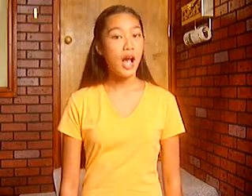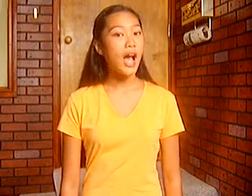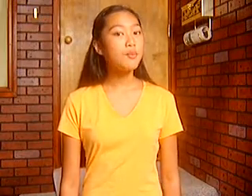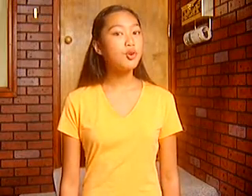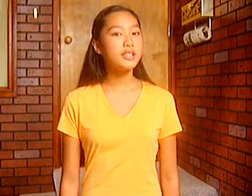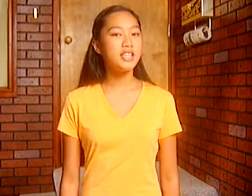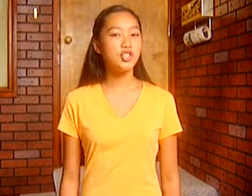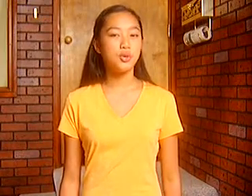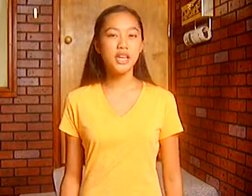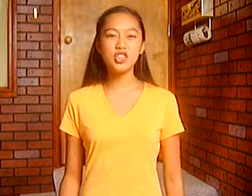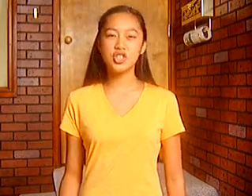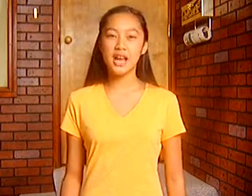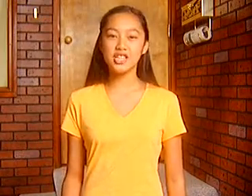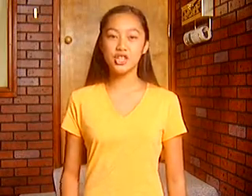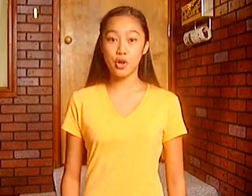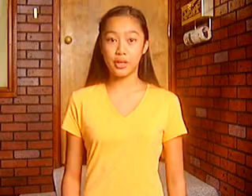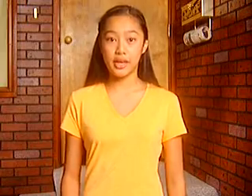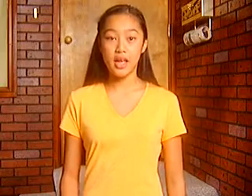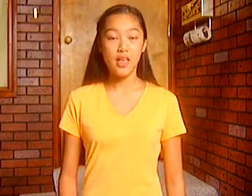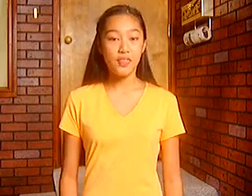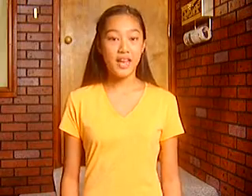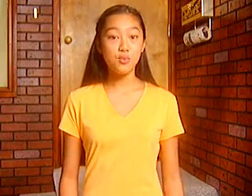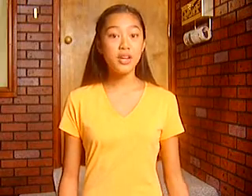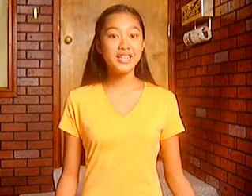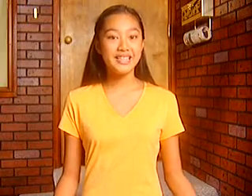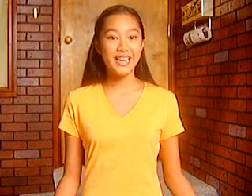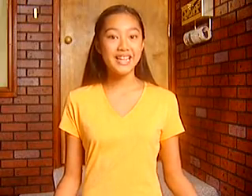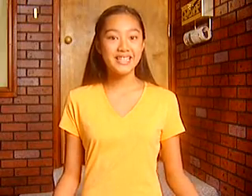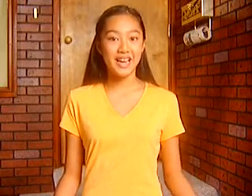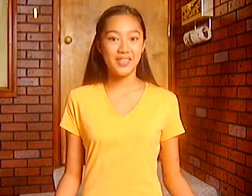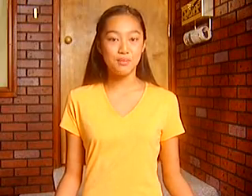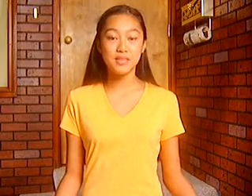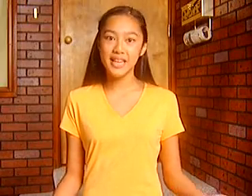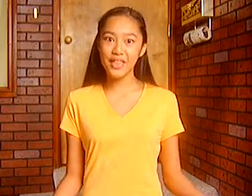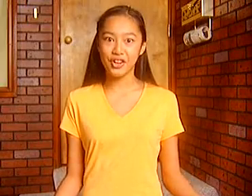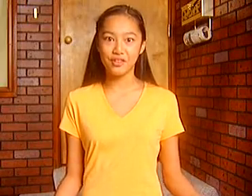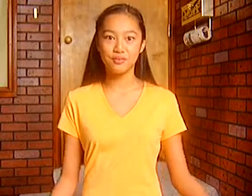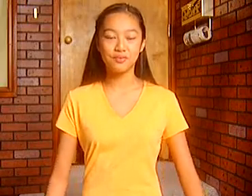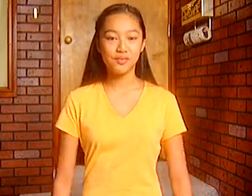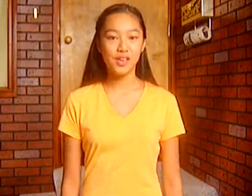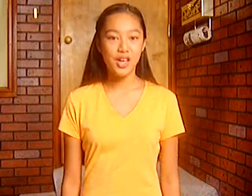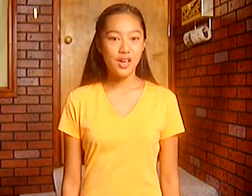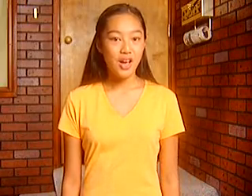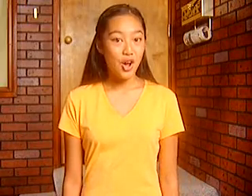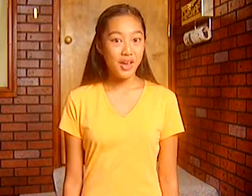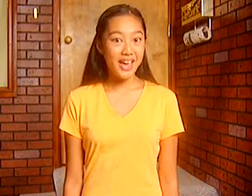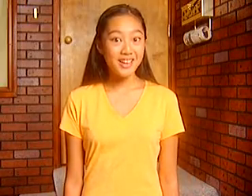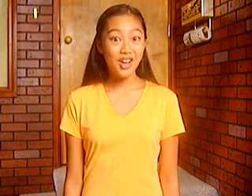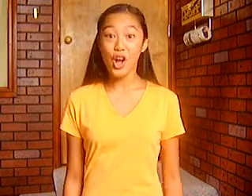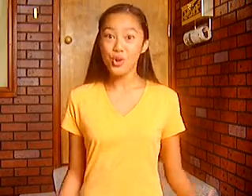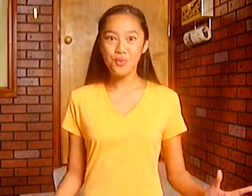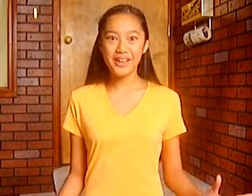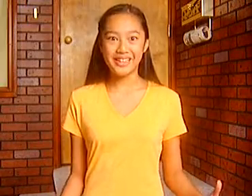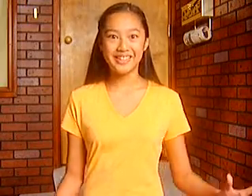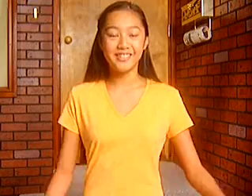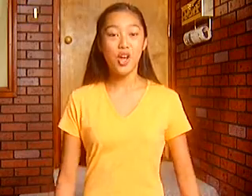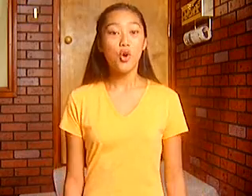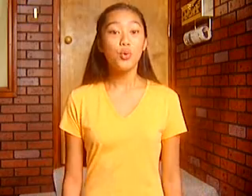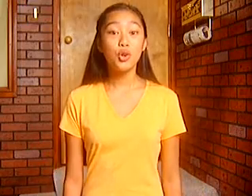I'm going to teach you each sign slowly, then we can sing and sign them together. Okay? Ready? We're